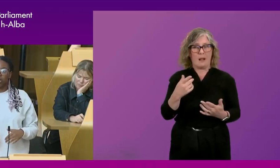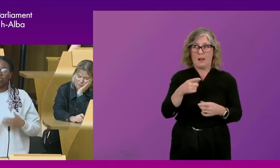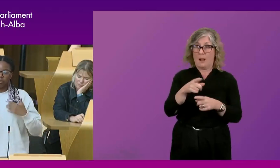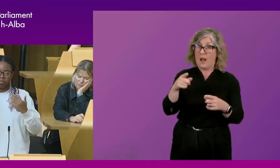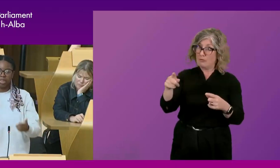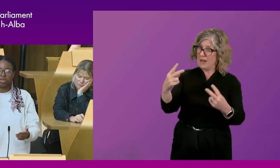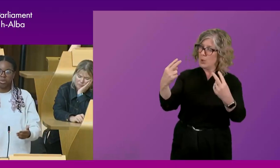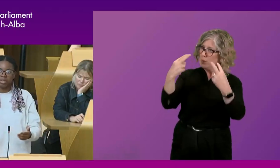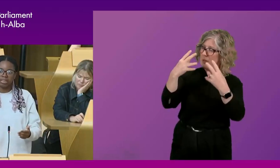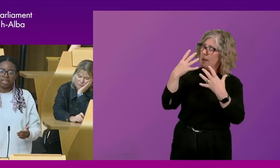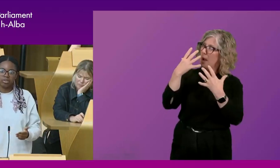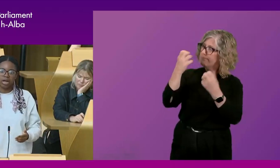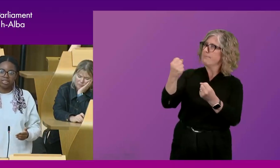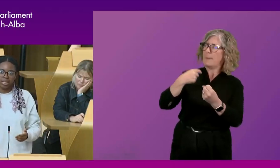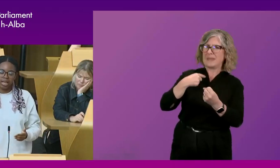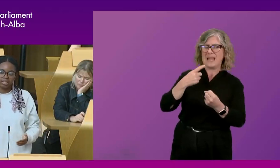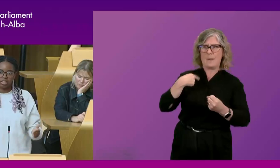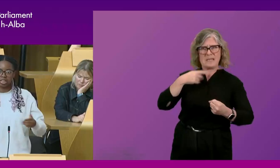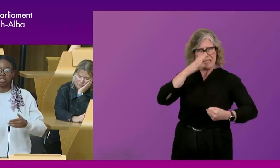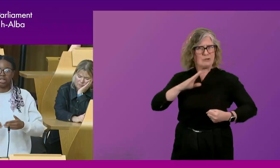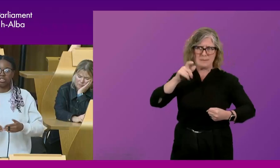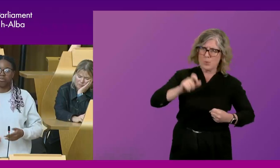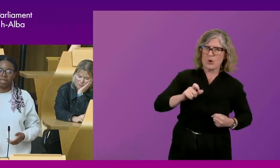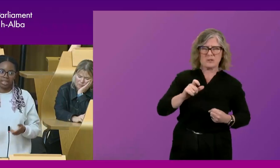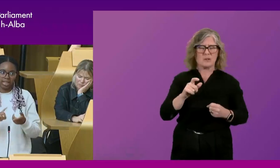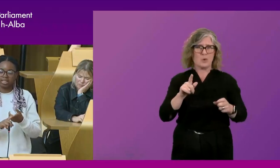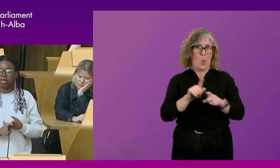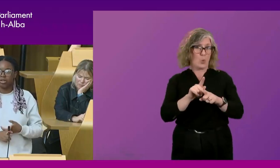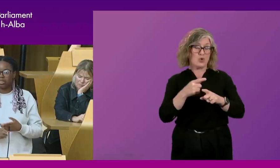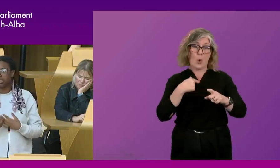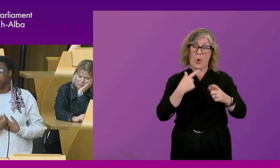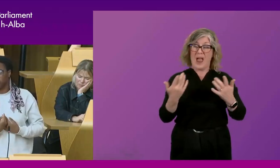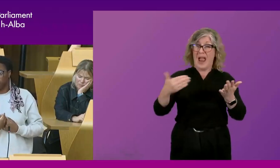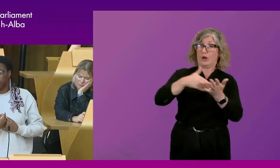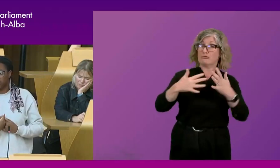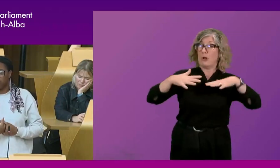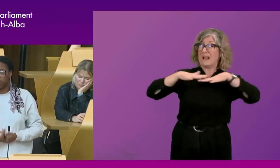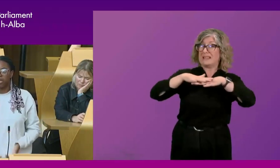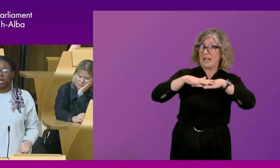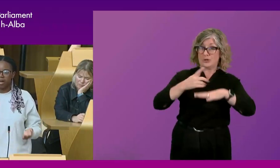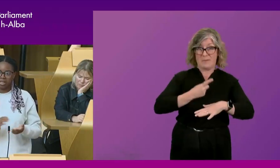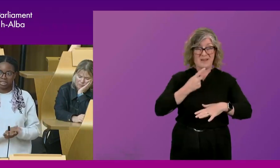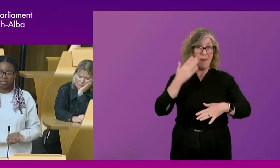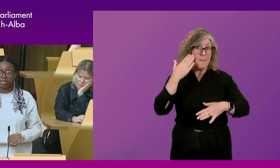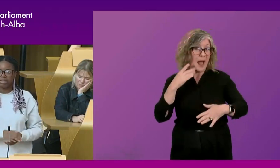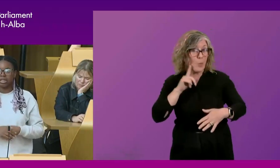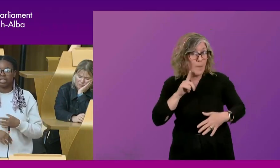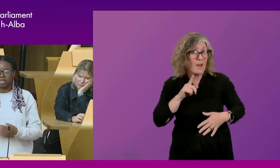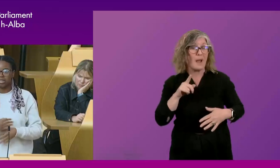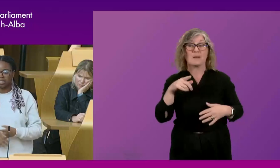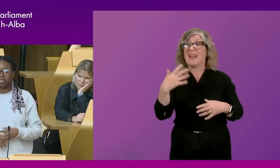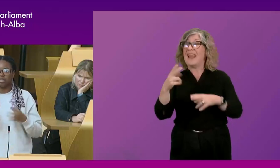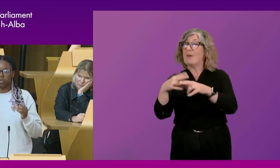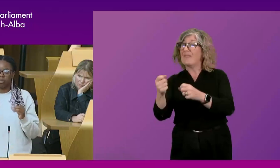So, and on top of being a young woman, I'd like to add the intersectionality of being like an ethnic minority as a black woman myself, having a disability,